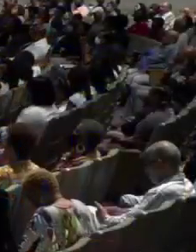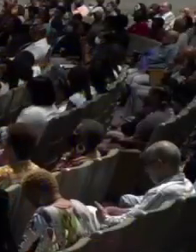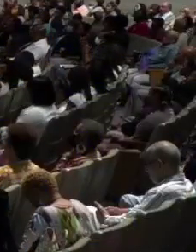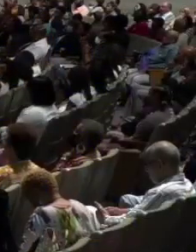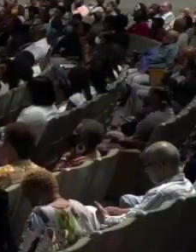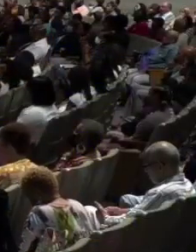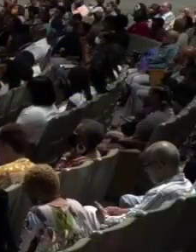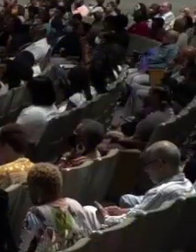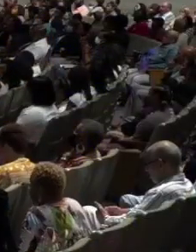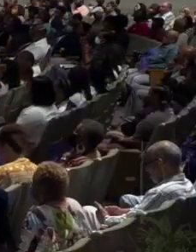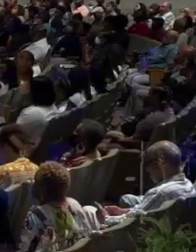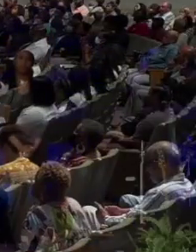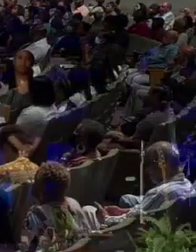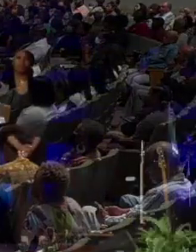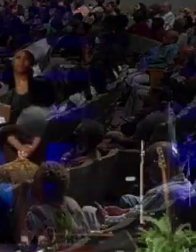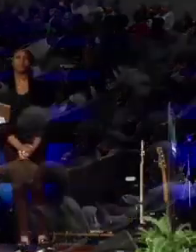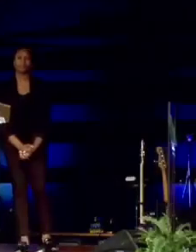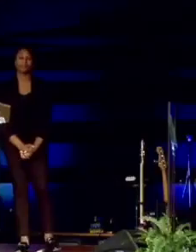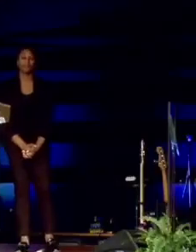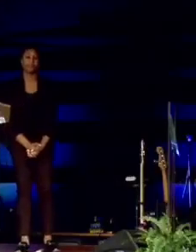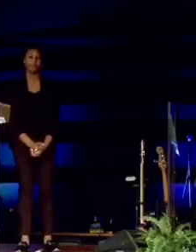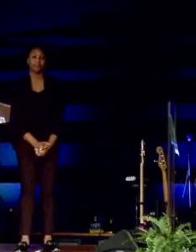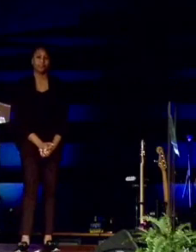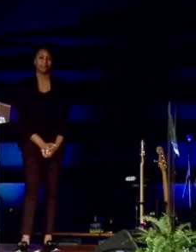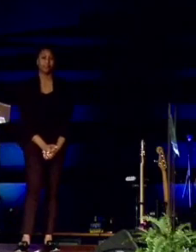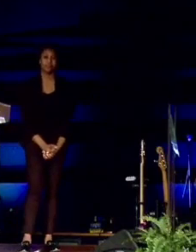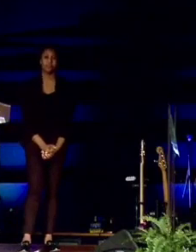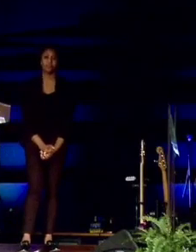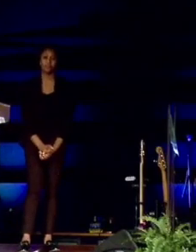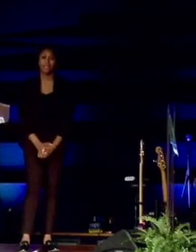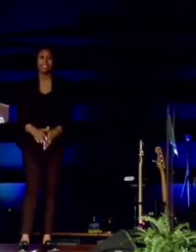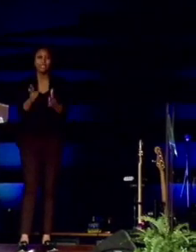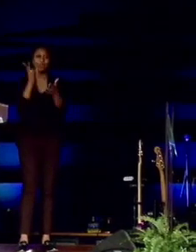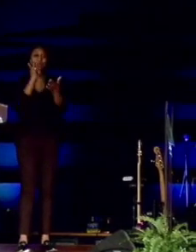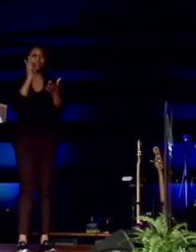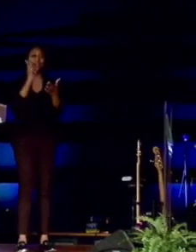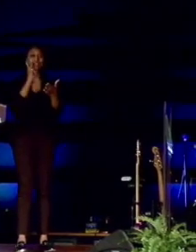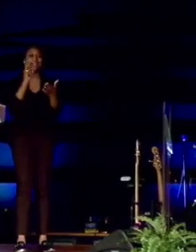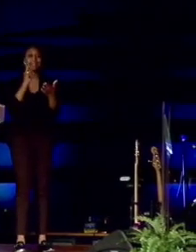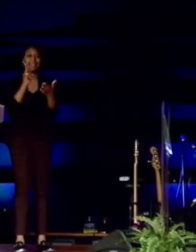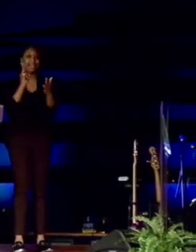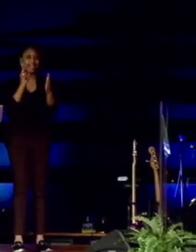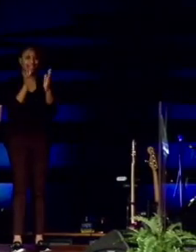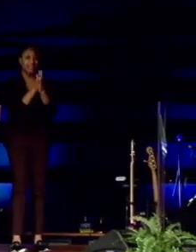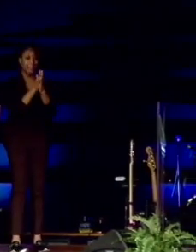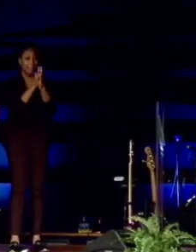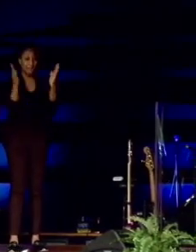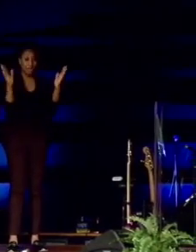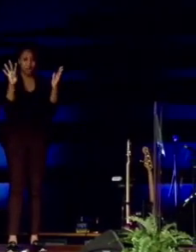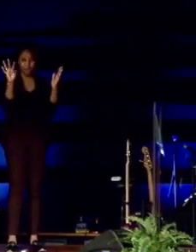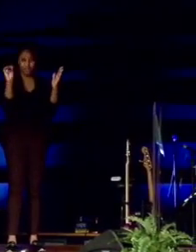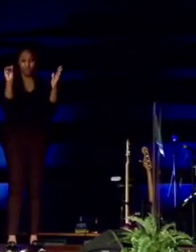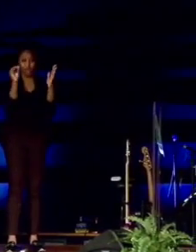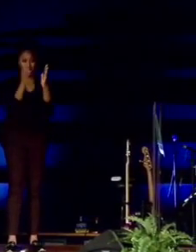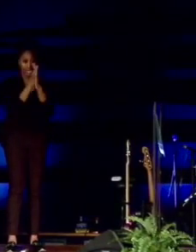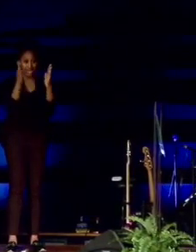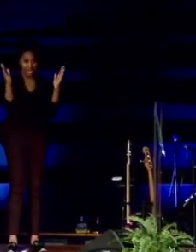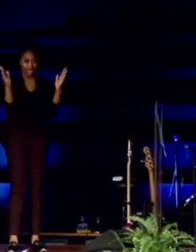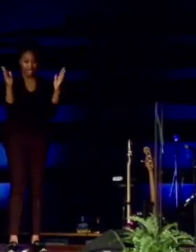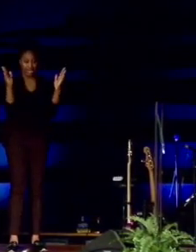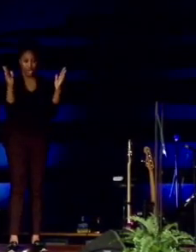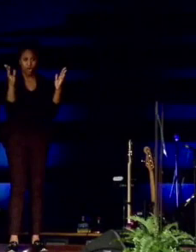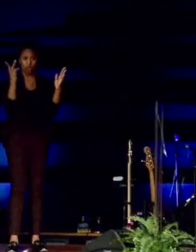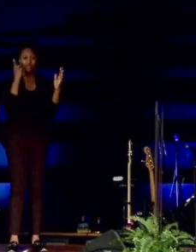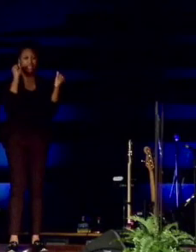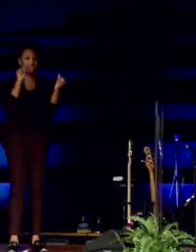Come here. I'm running on now. You see the period? 40 days. You see his presence.